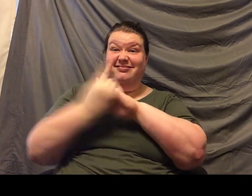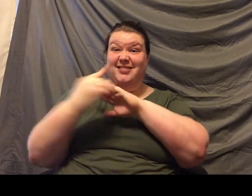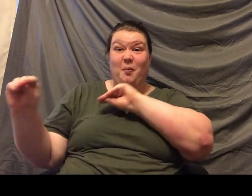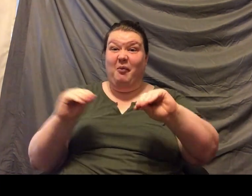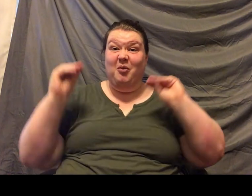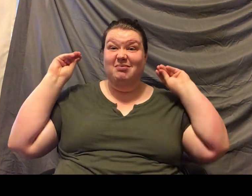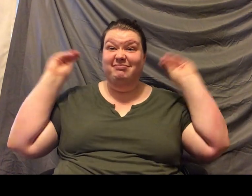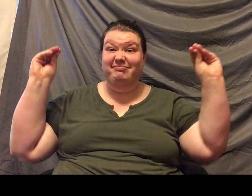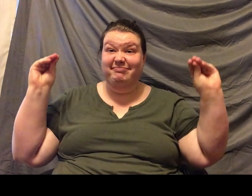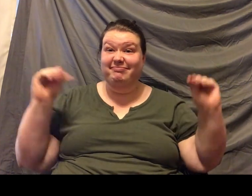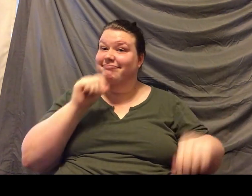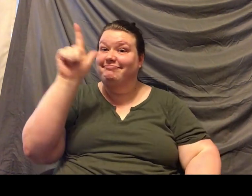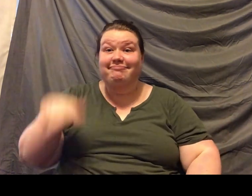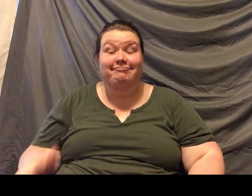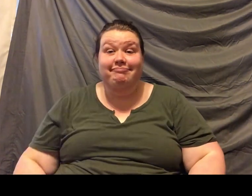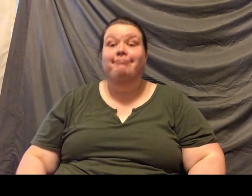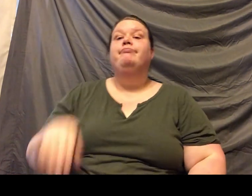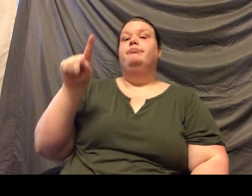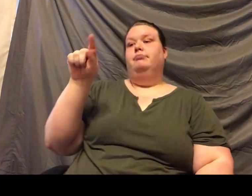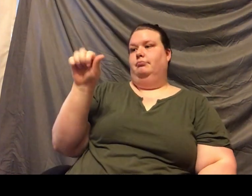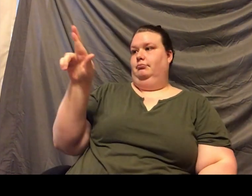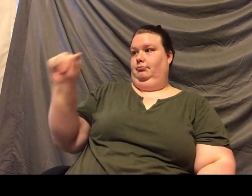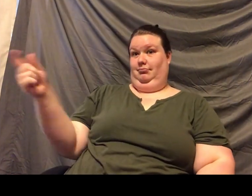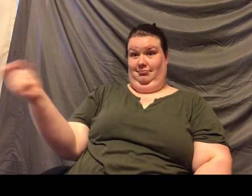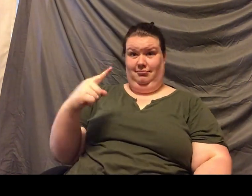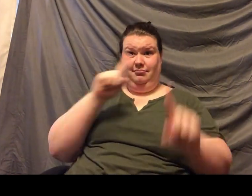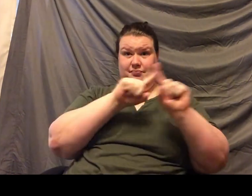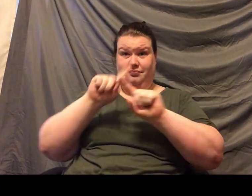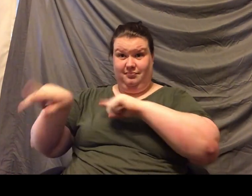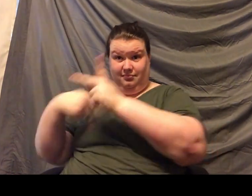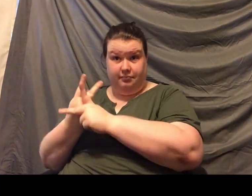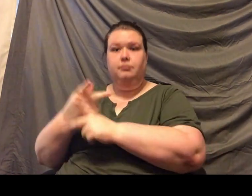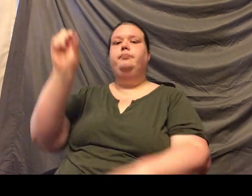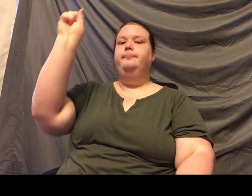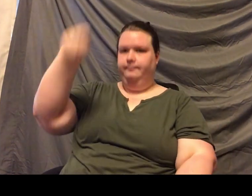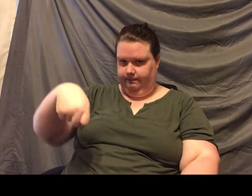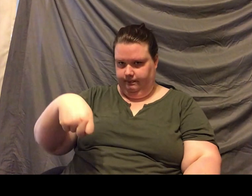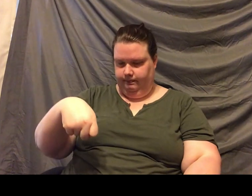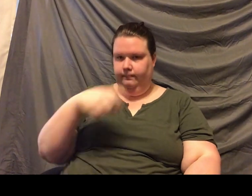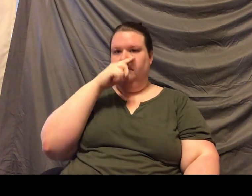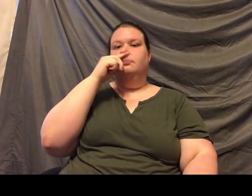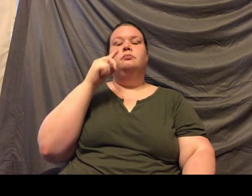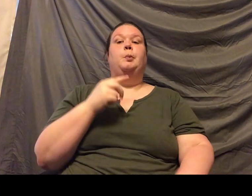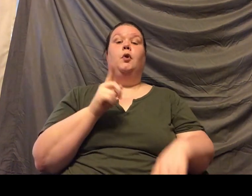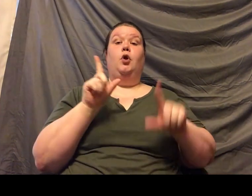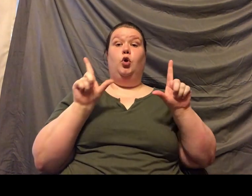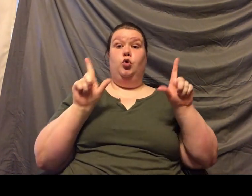All right. Tara is asking, are there different kinds of sloths? There are. There's about five or so different species. There's a couple different of two-toed